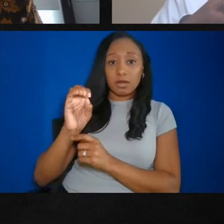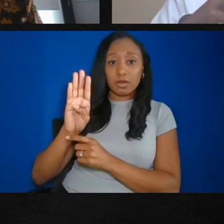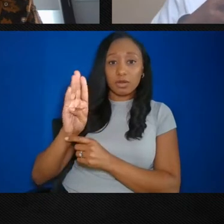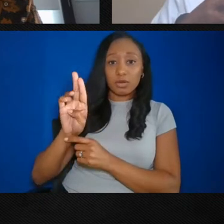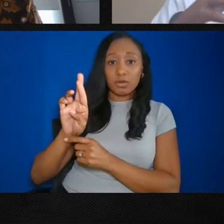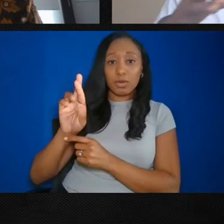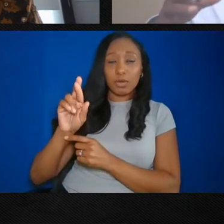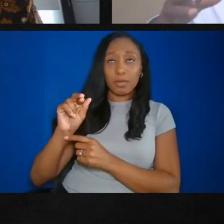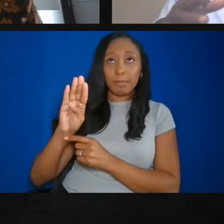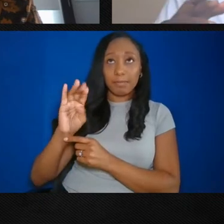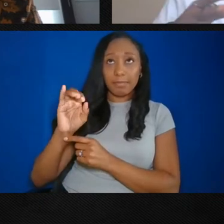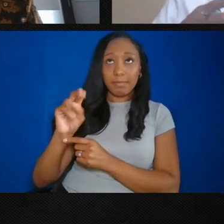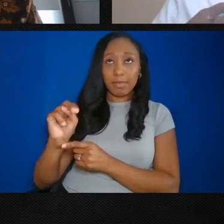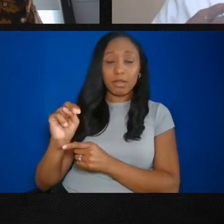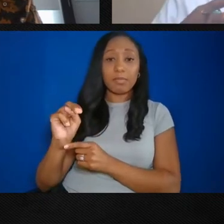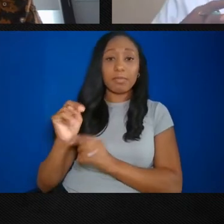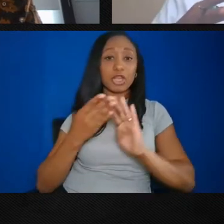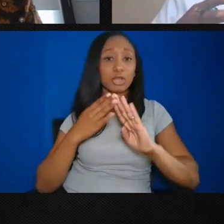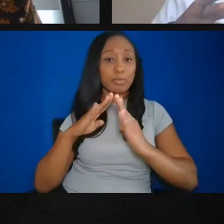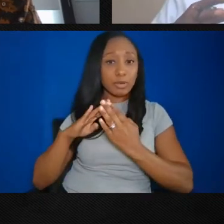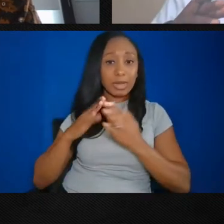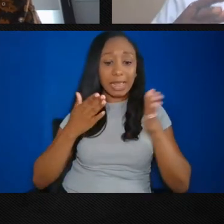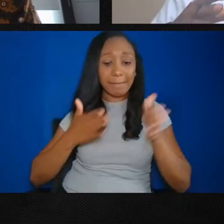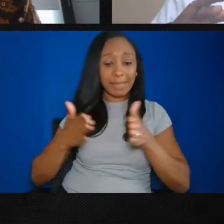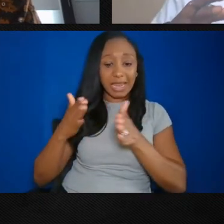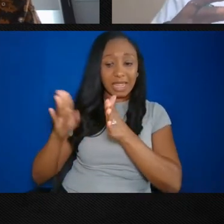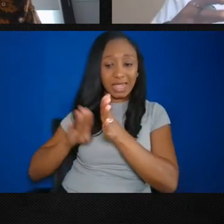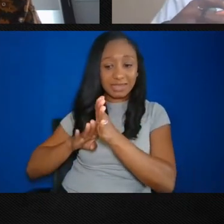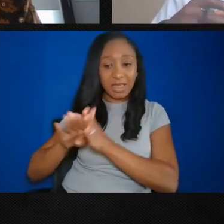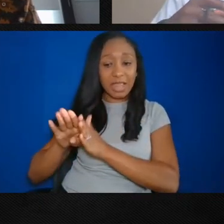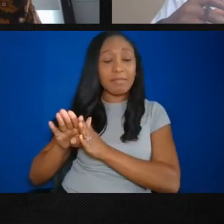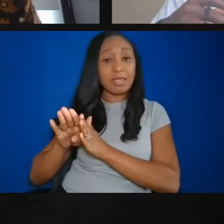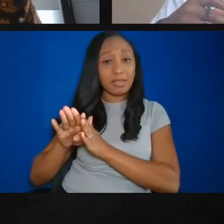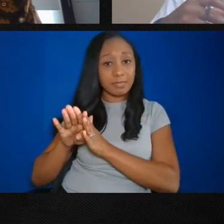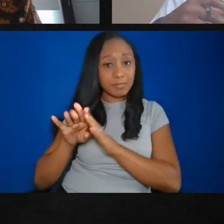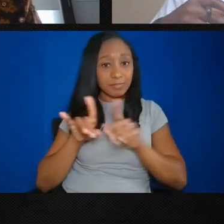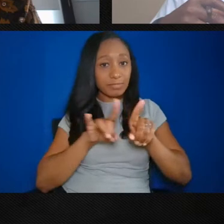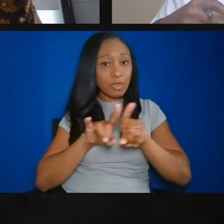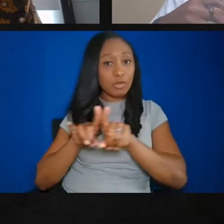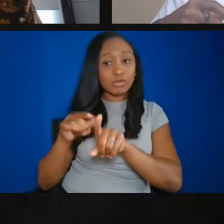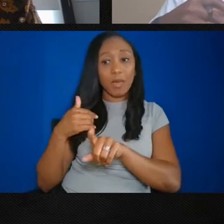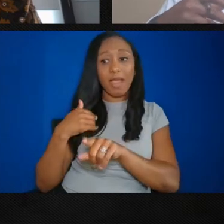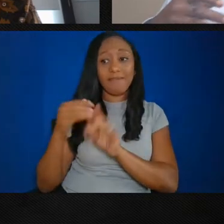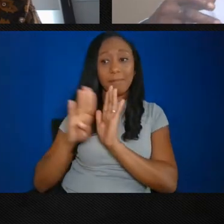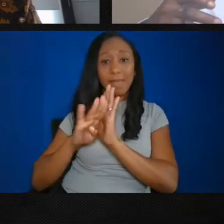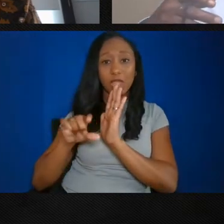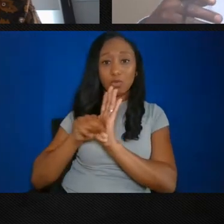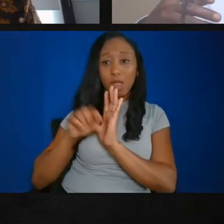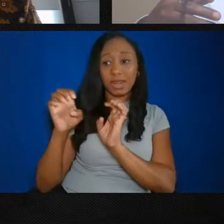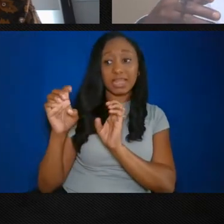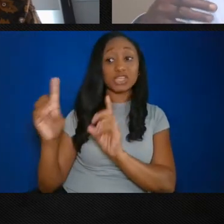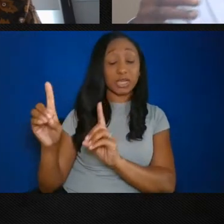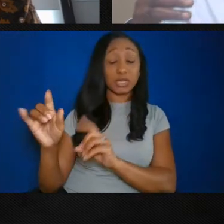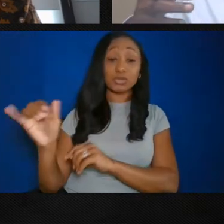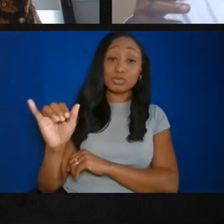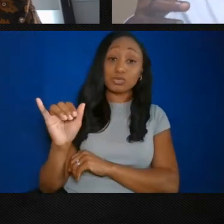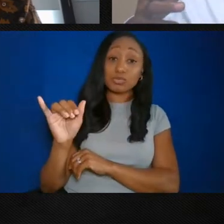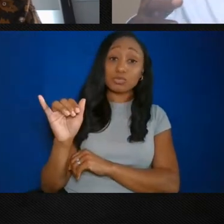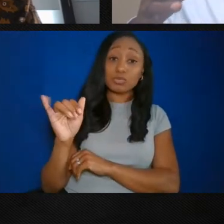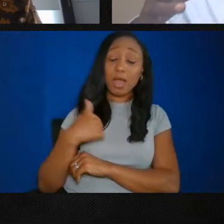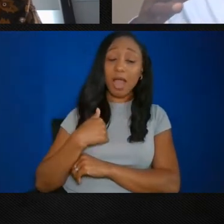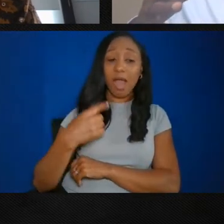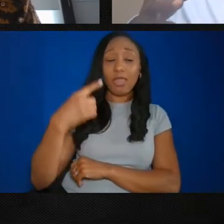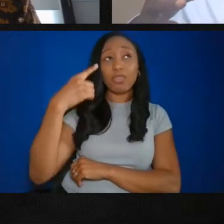But also, have a background in K-16 education. And so, I always thought that the sweet